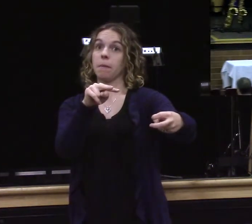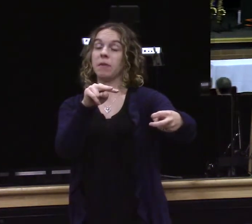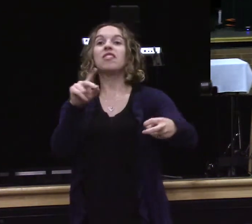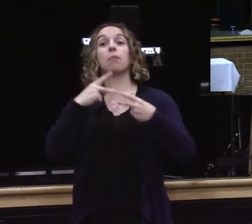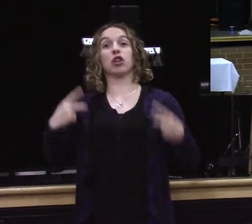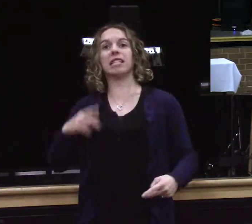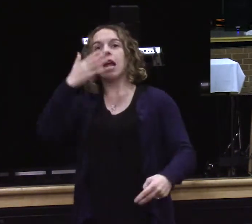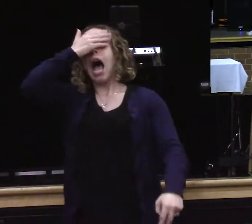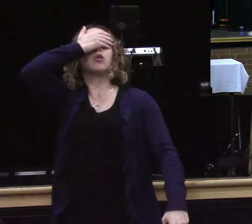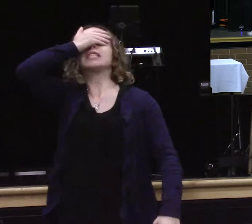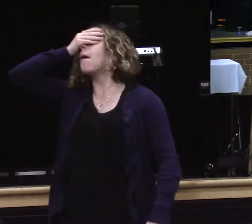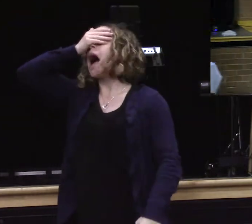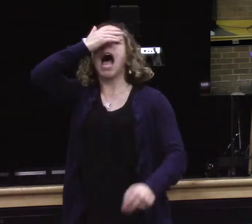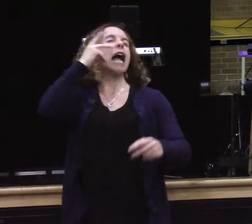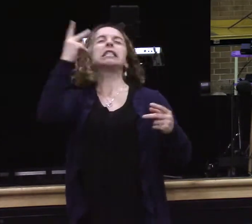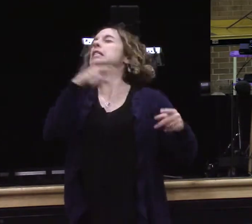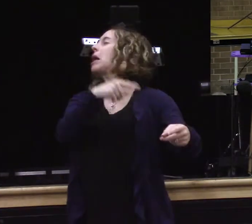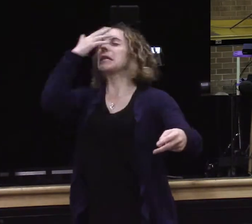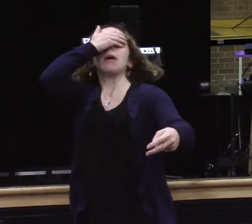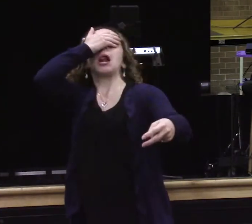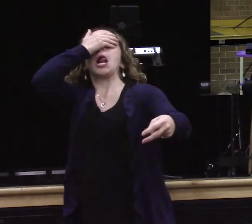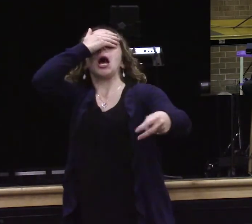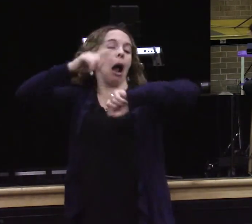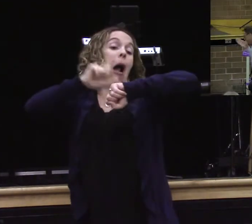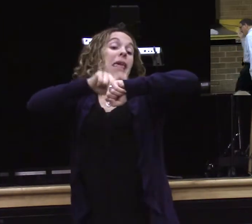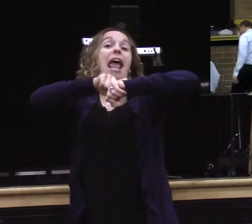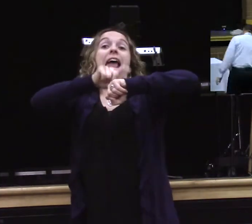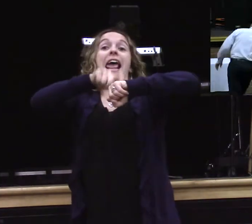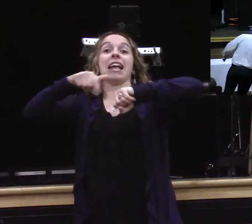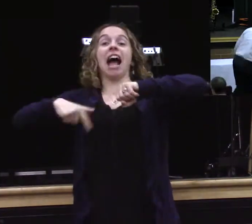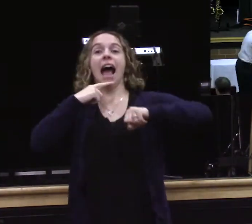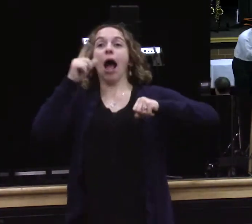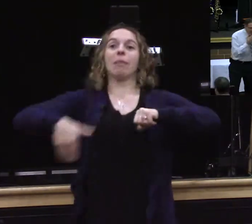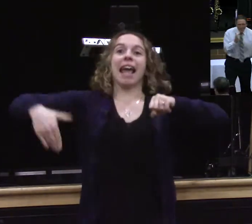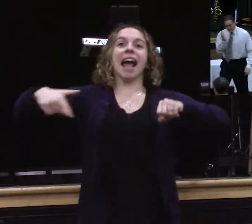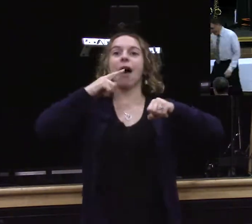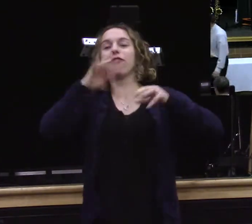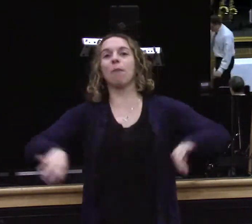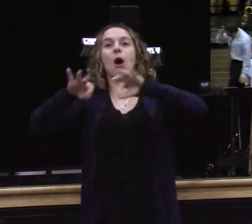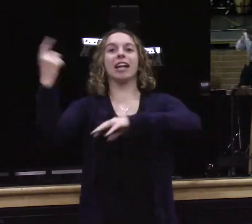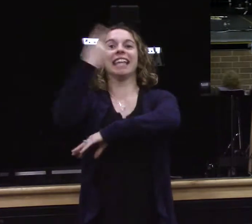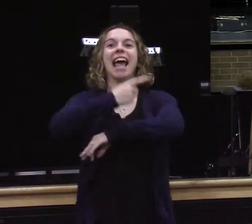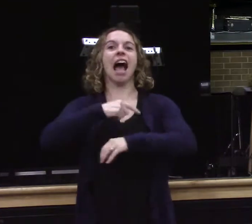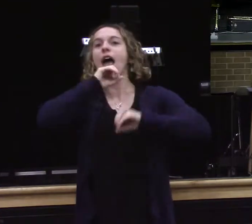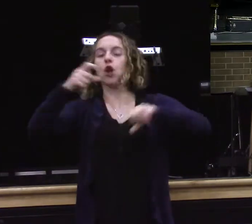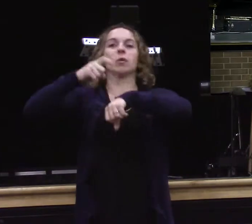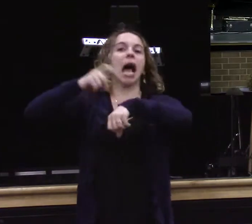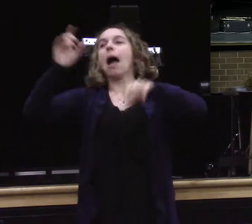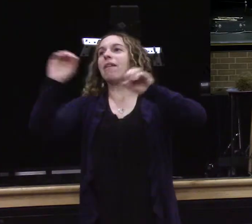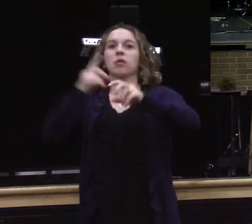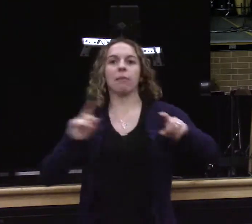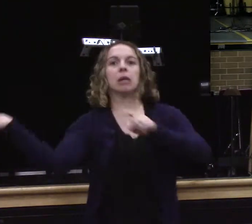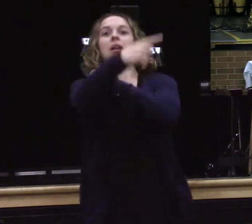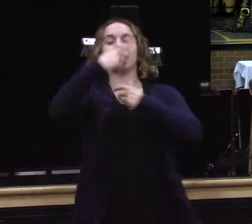see him. I got a job to do. I got things to do. Places to go. I'm late. I'm late. For a very important day. I have no time to help anybody. I'm gone. No.